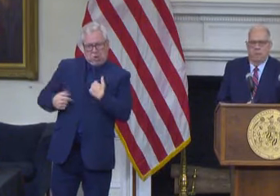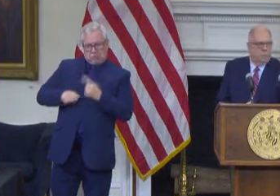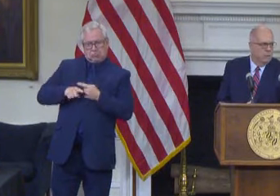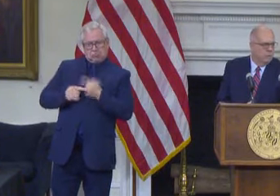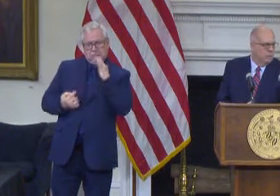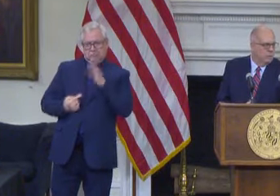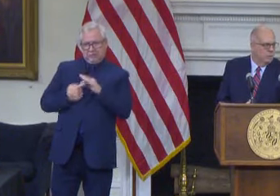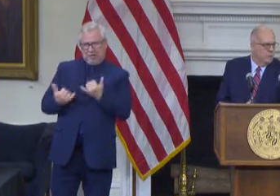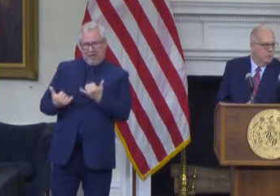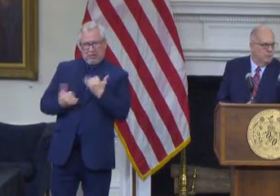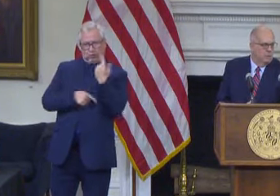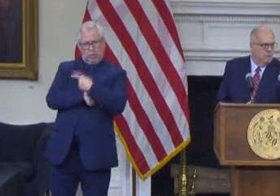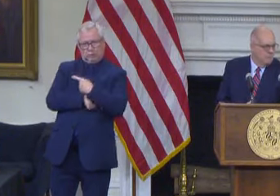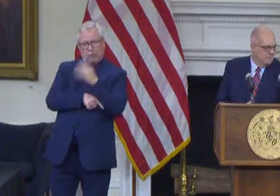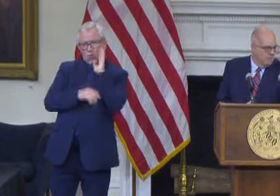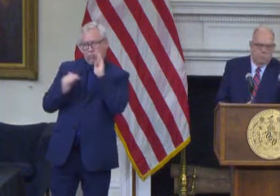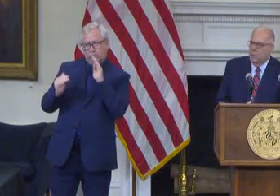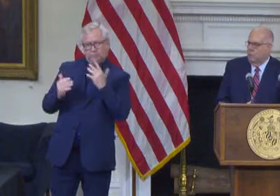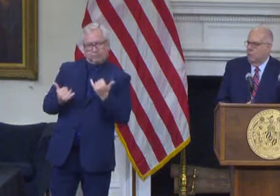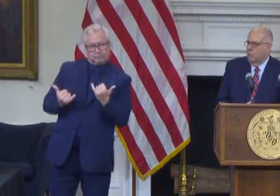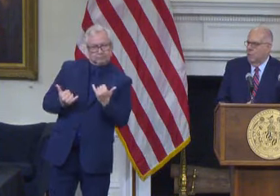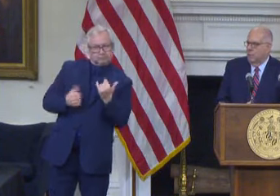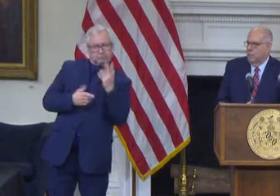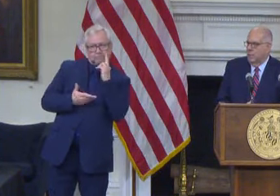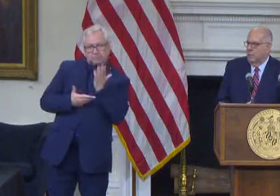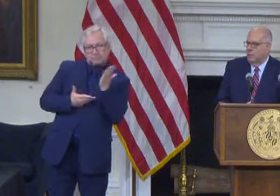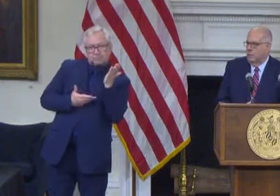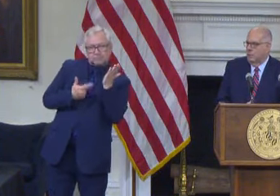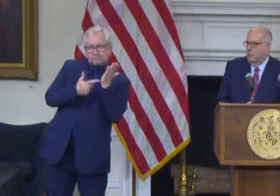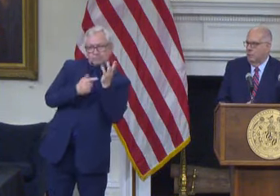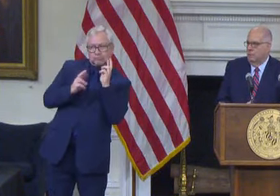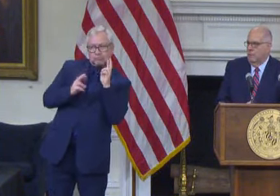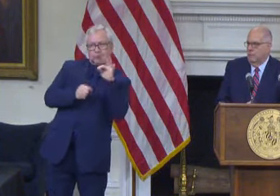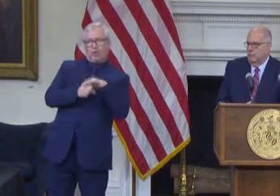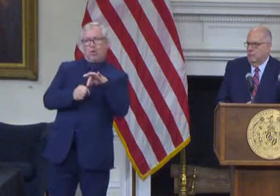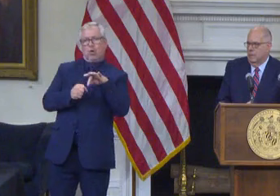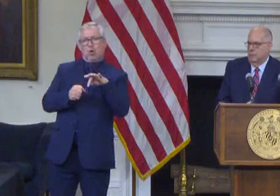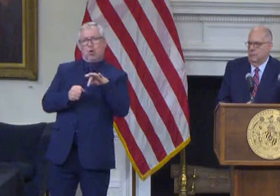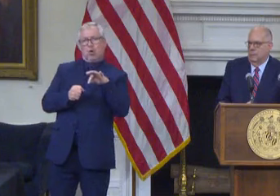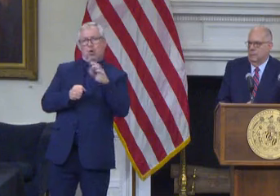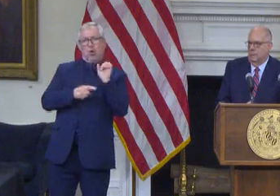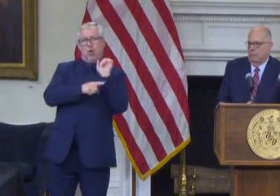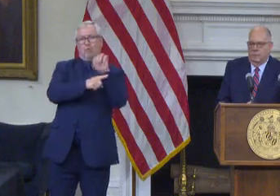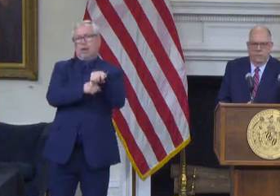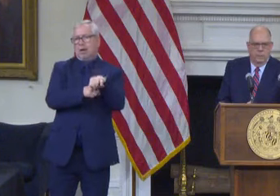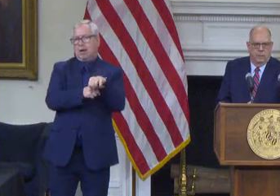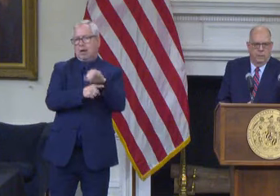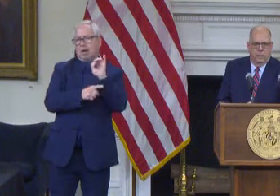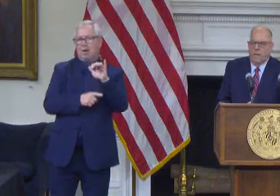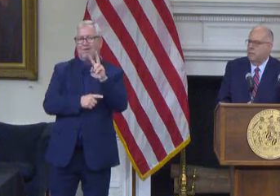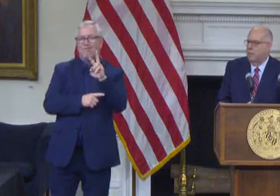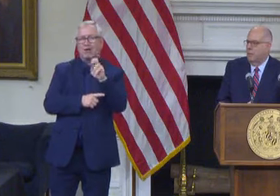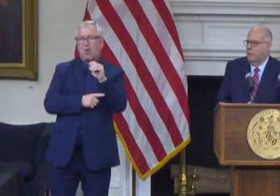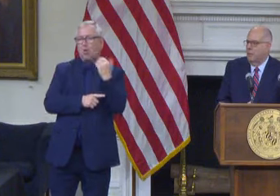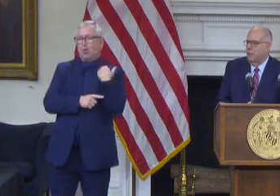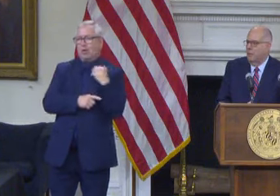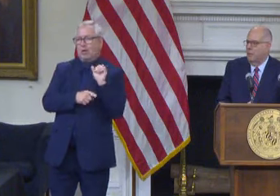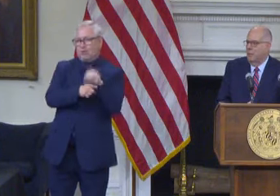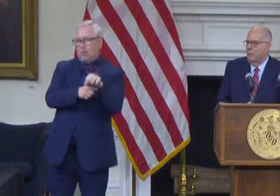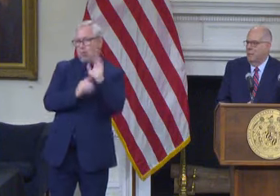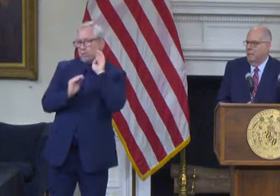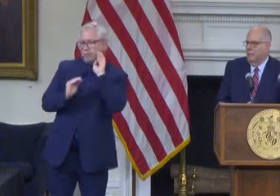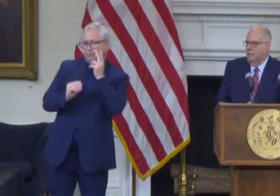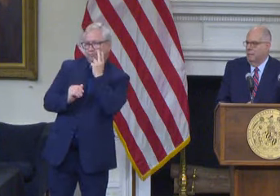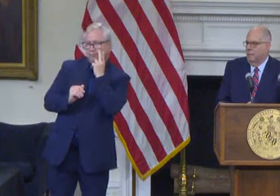I believe they're going to try to probably vote to override this veto which I wanted to take the action right away